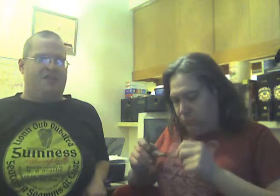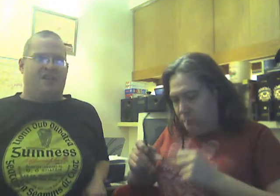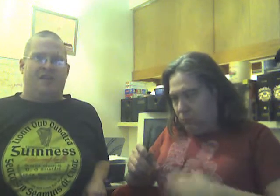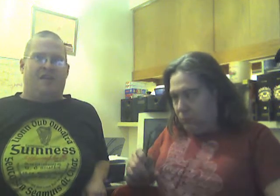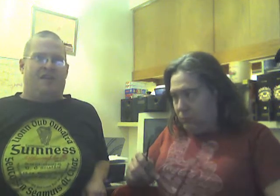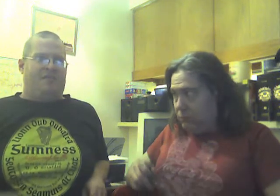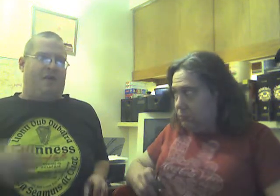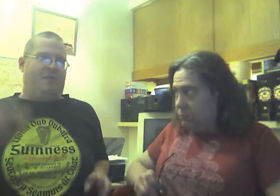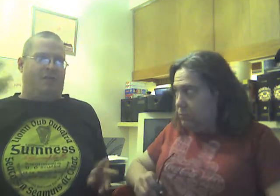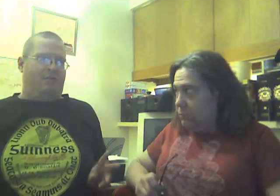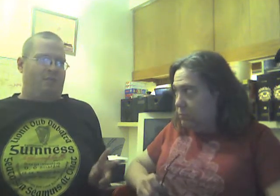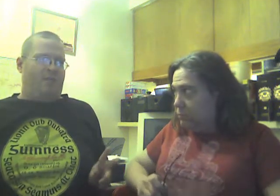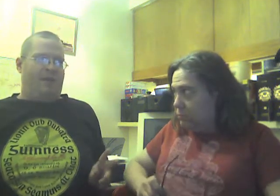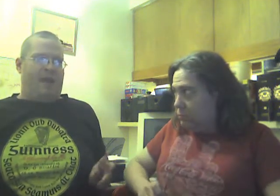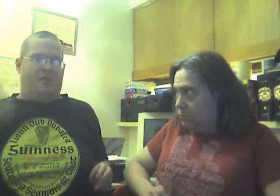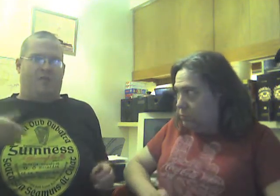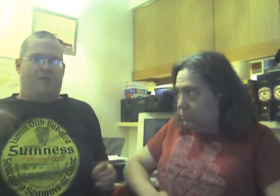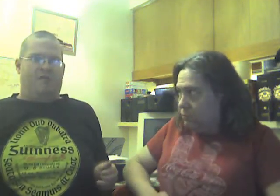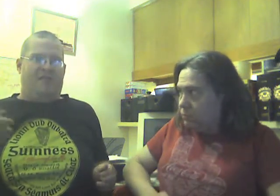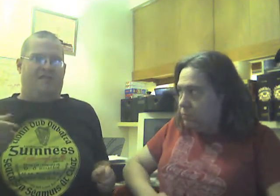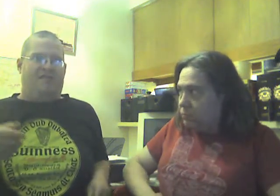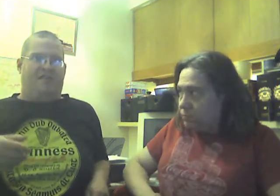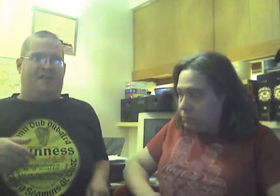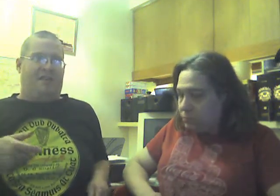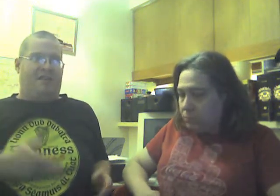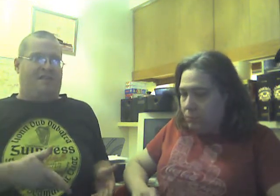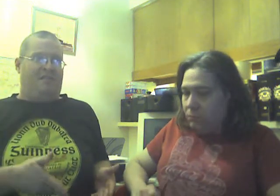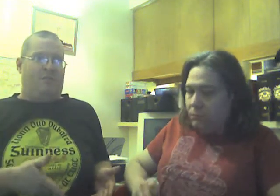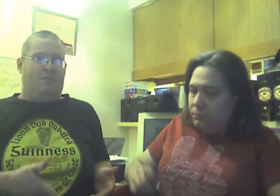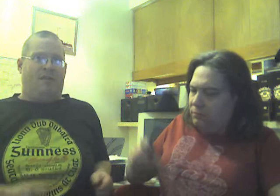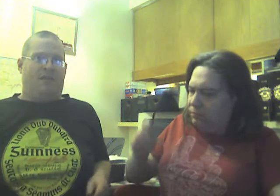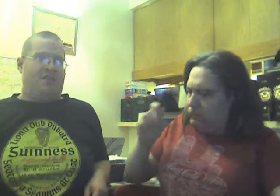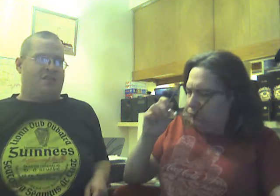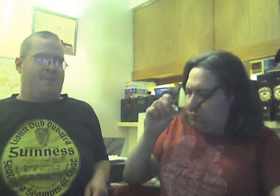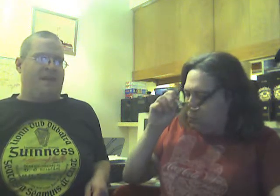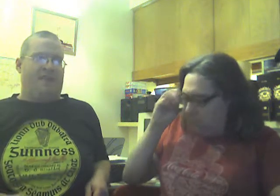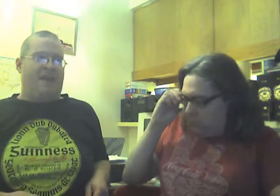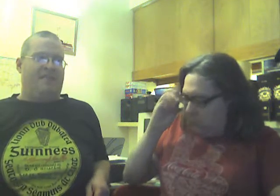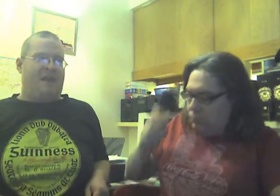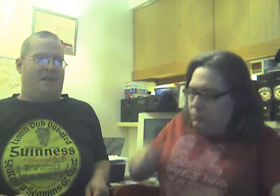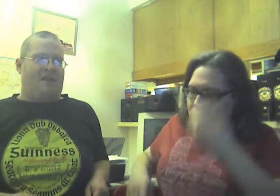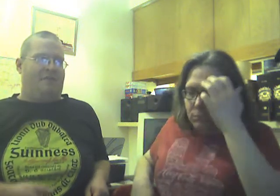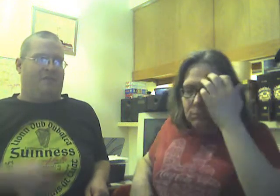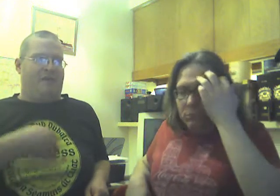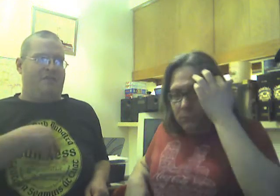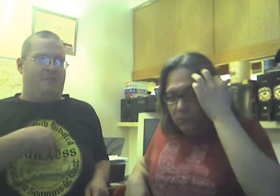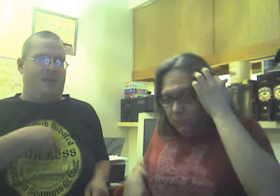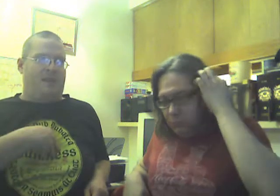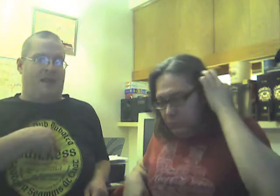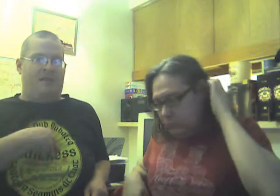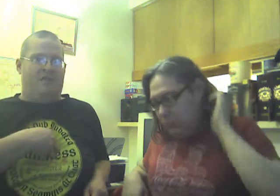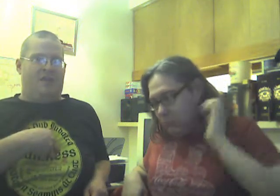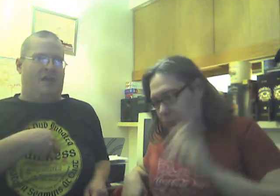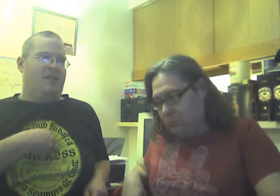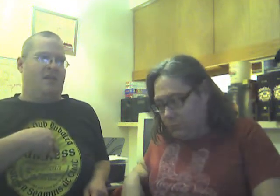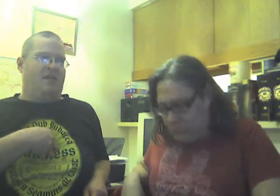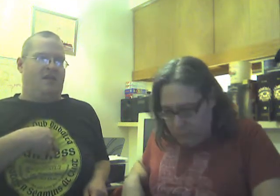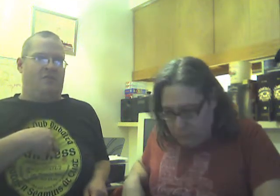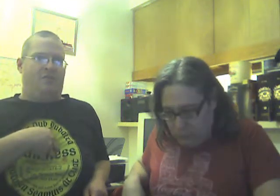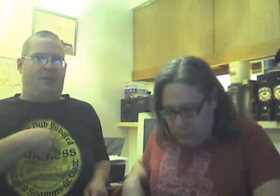and so every woman out there who reads these things think this is what a relationship is. That is not love. Love is when, in your heart, you don't